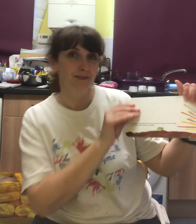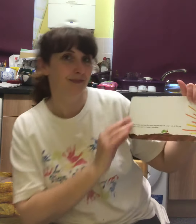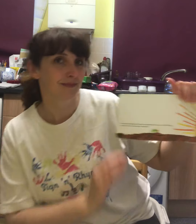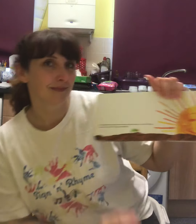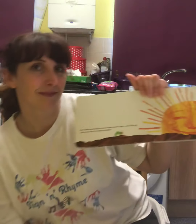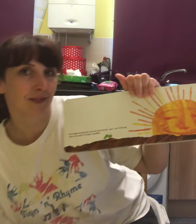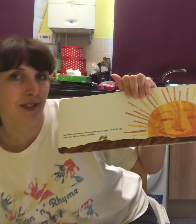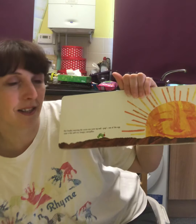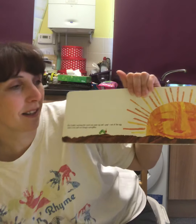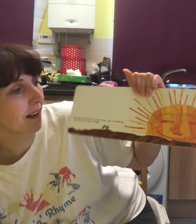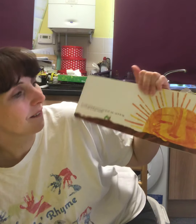See that there?